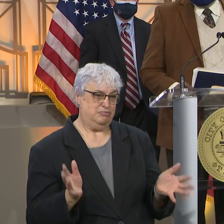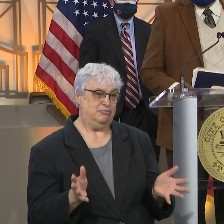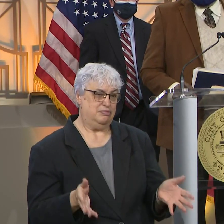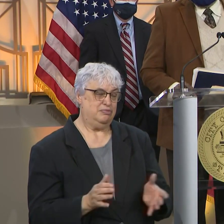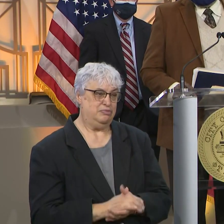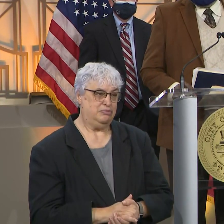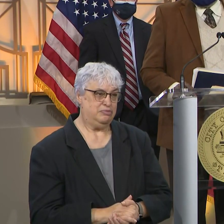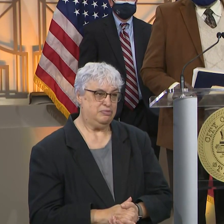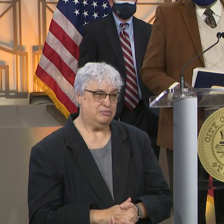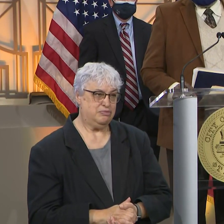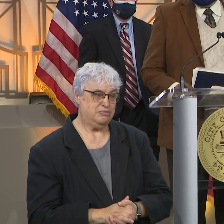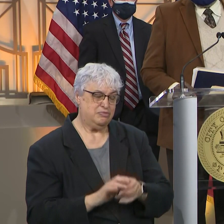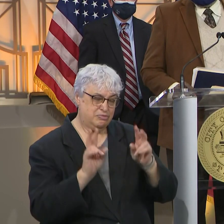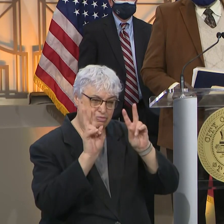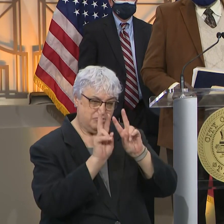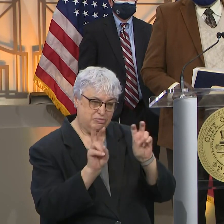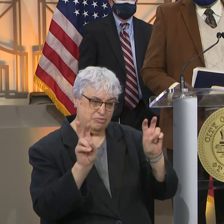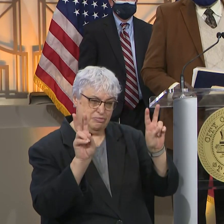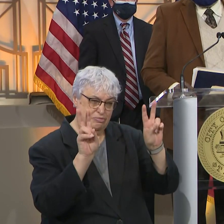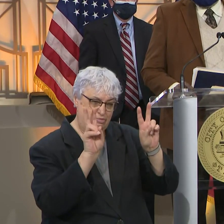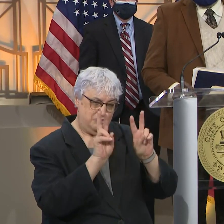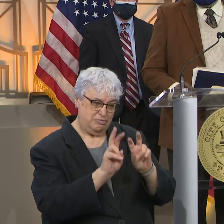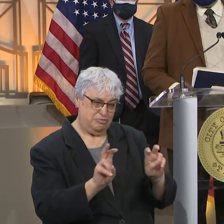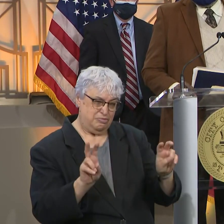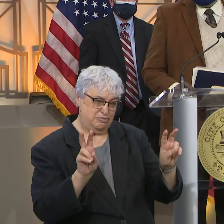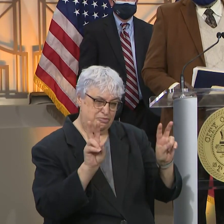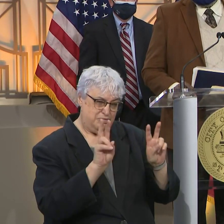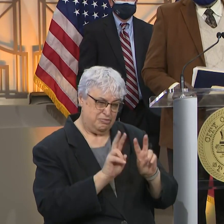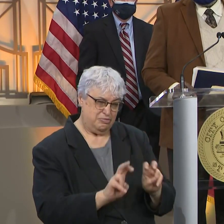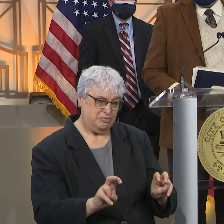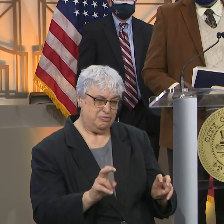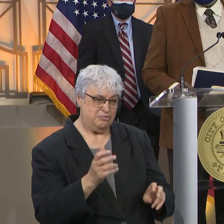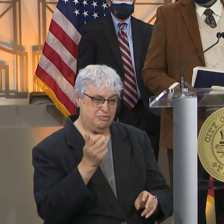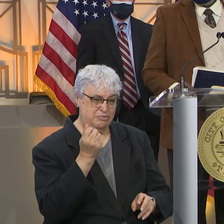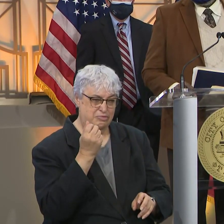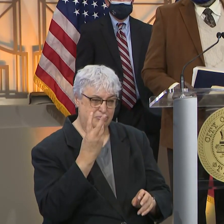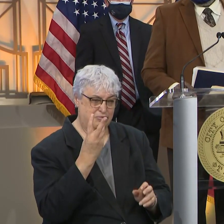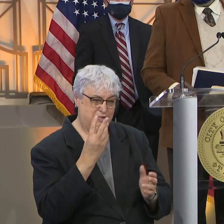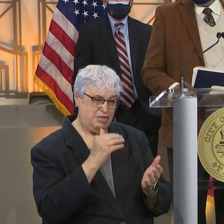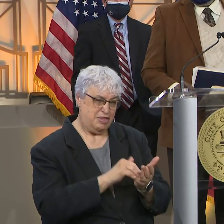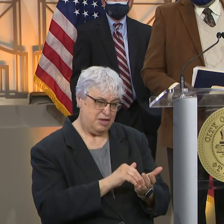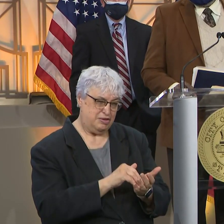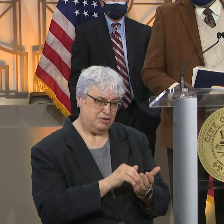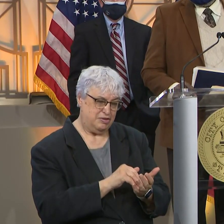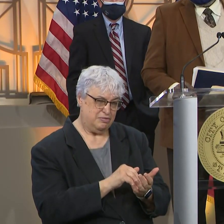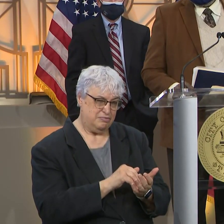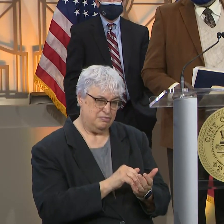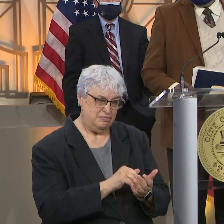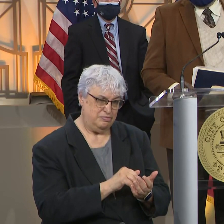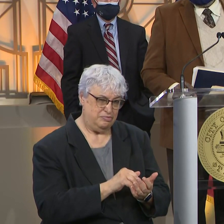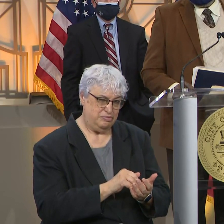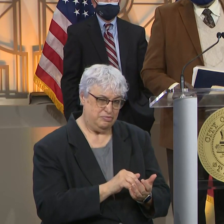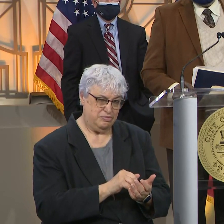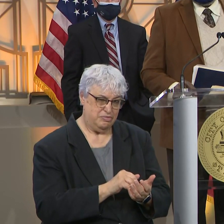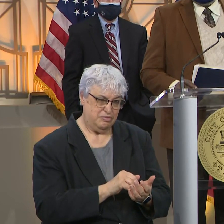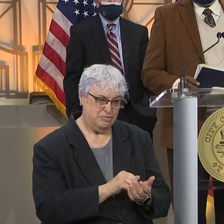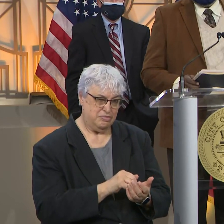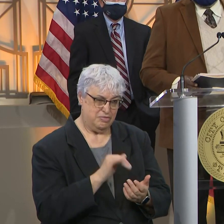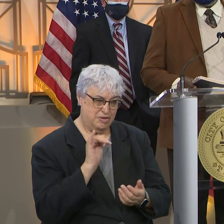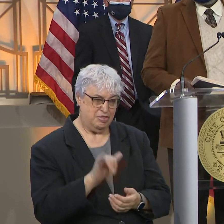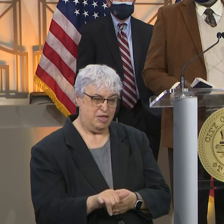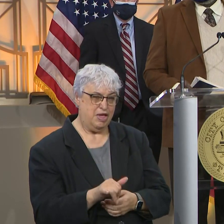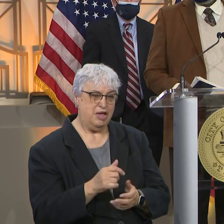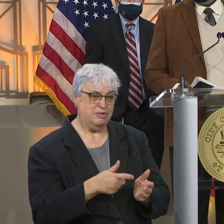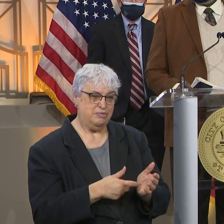can look at, you know, 16 or more thousand vaccines given the model. But that